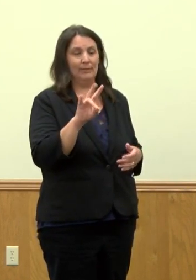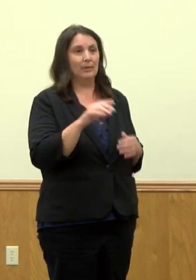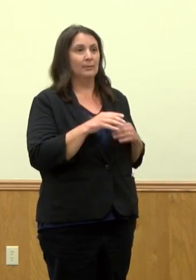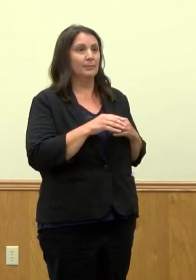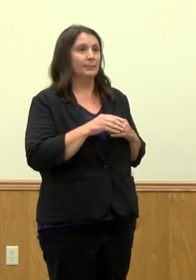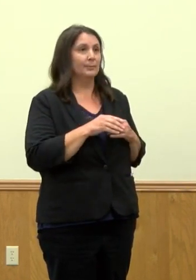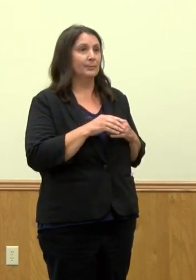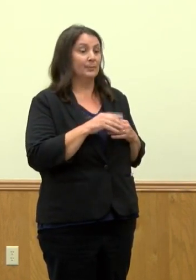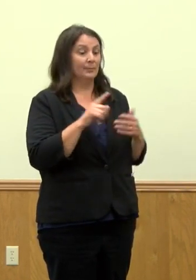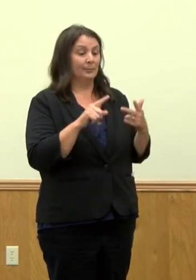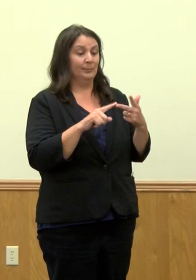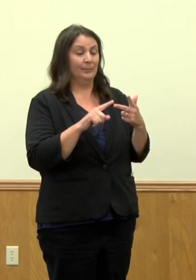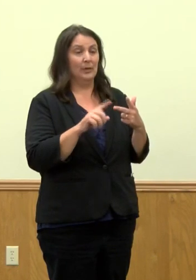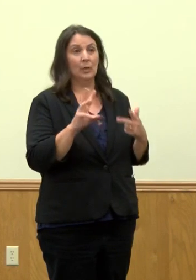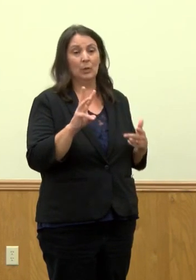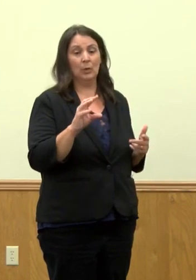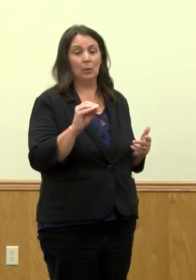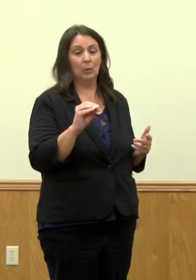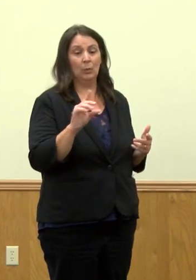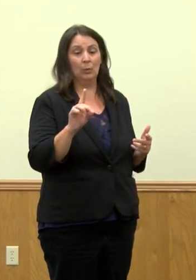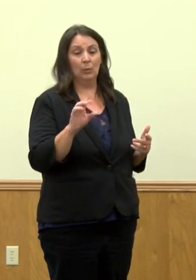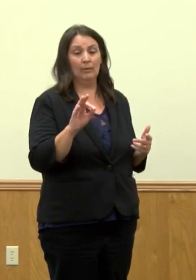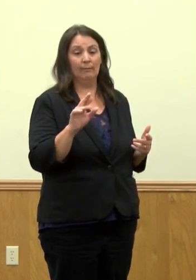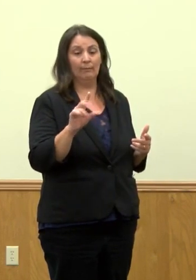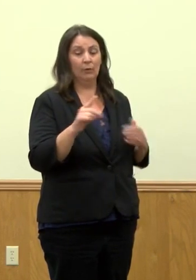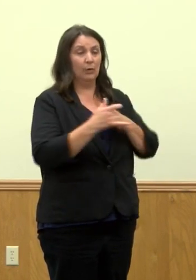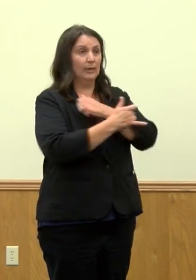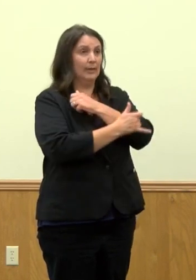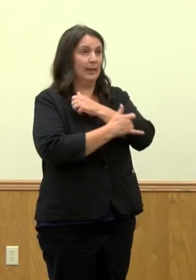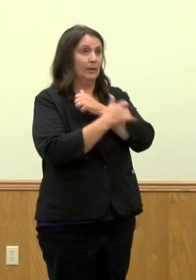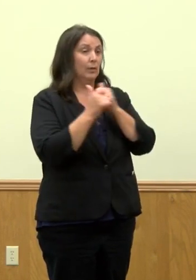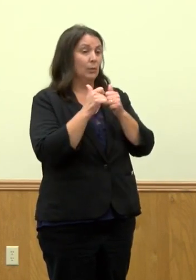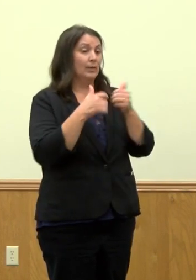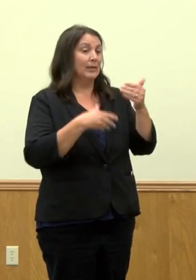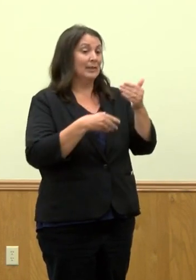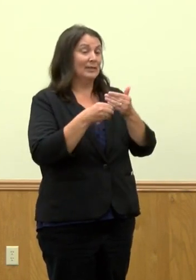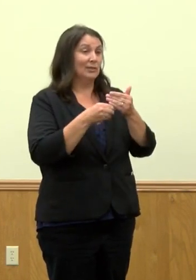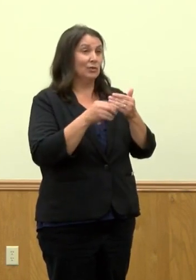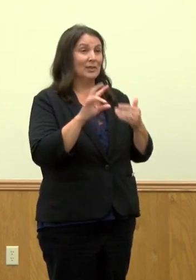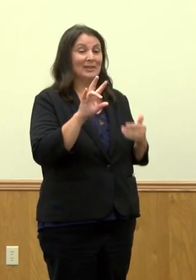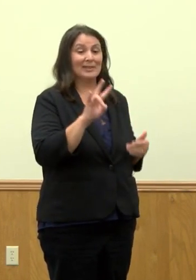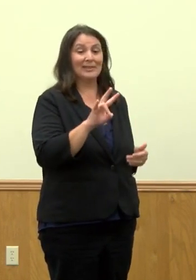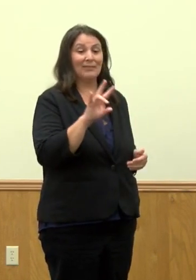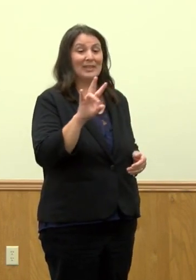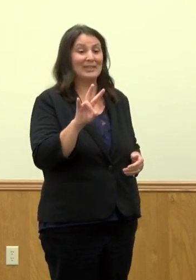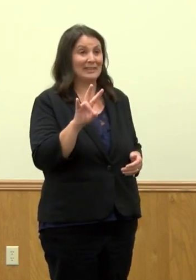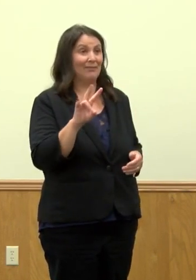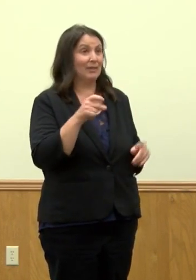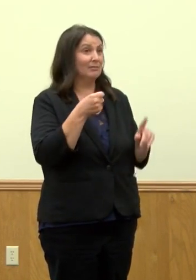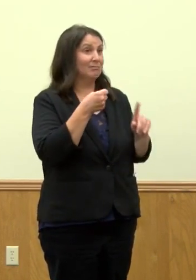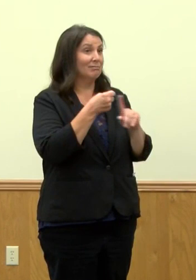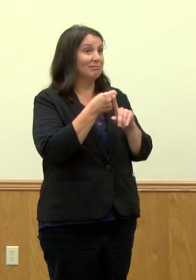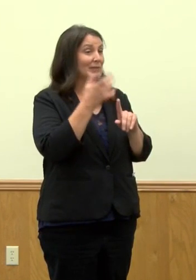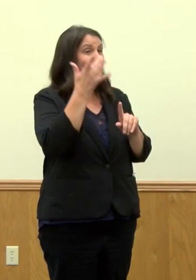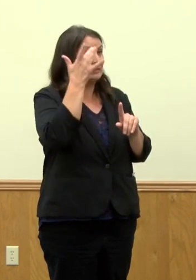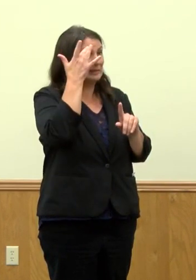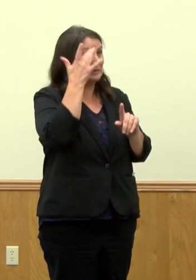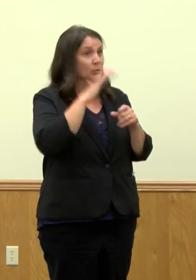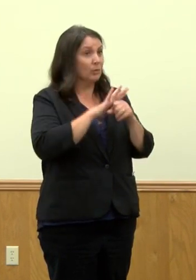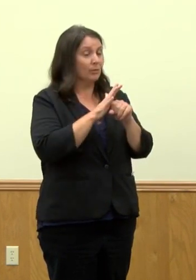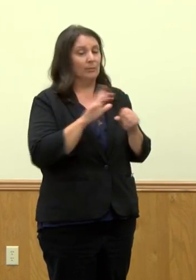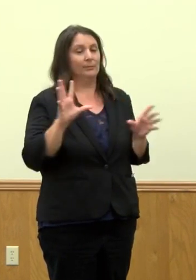And lastly, Woodford County with an additional 77 cases to 5